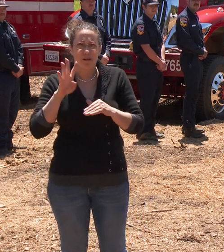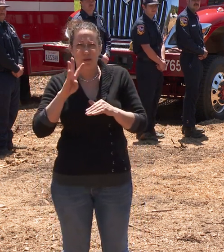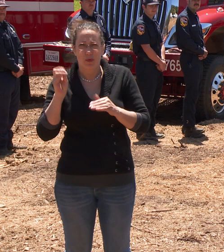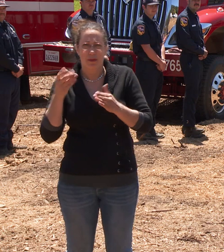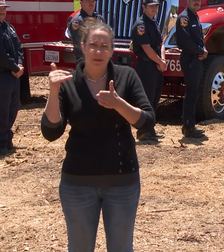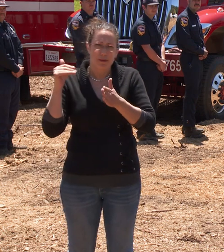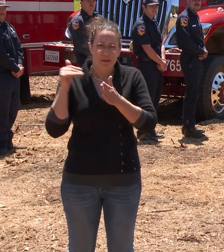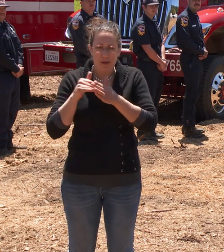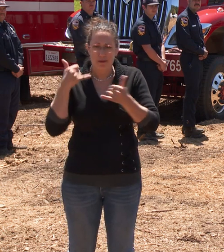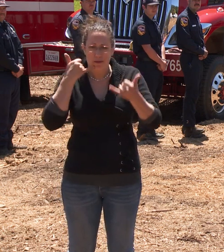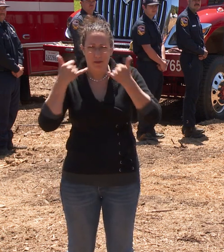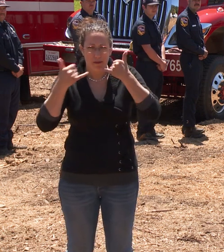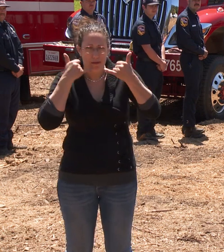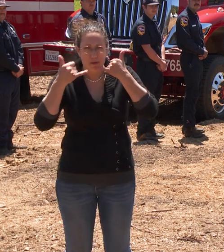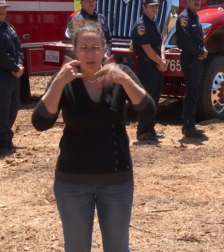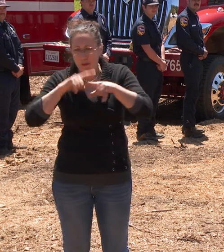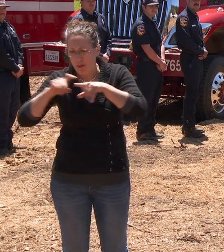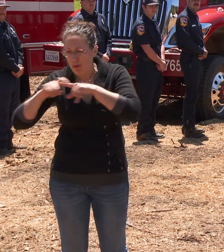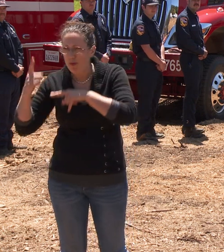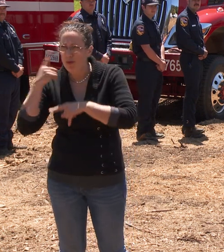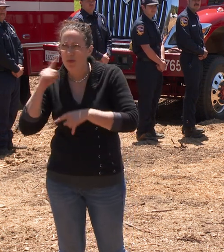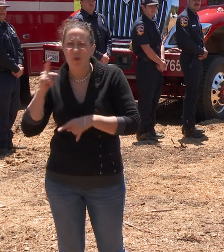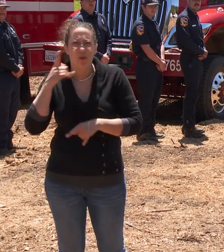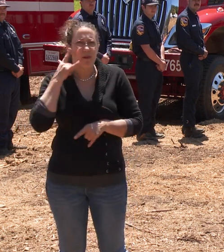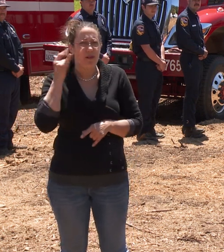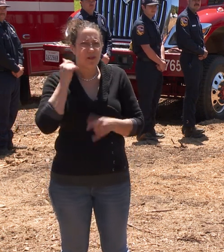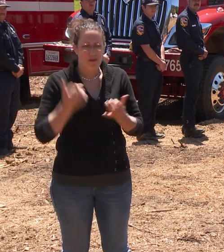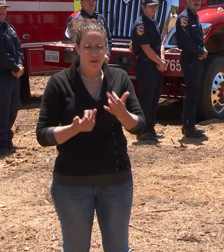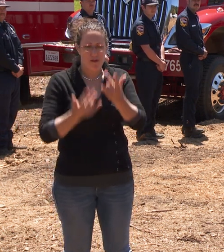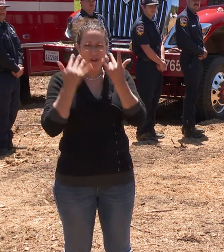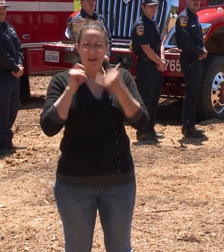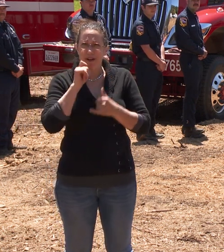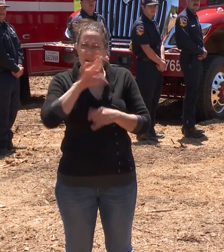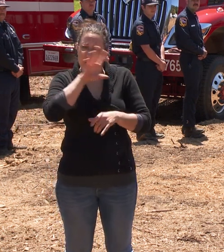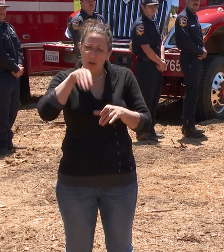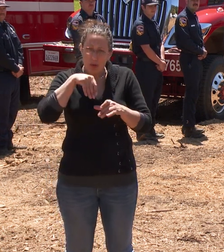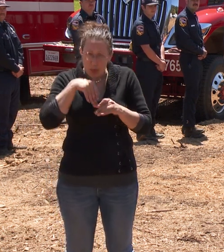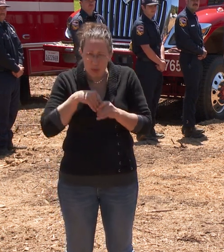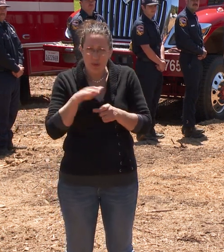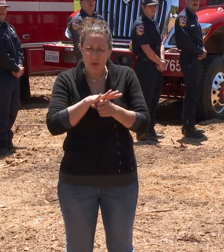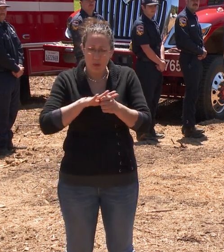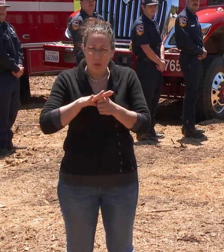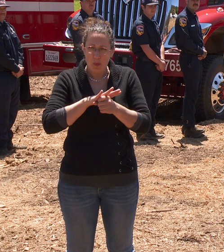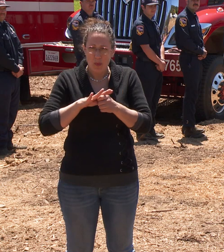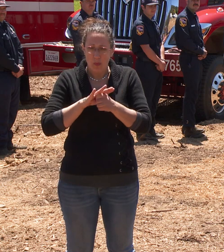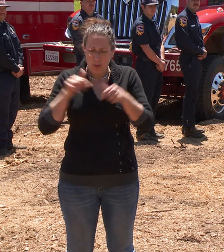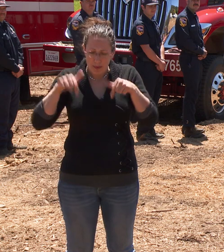Cal Fire alone, not including our local or federal partners so far in 2024.